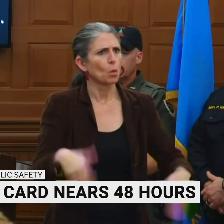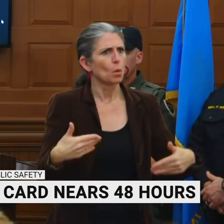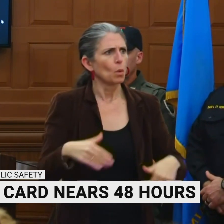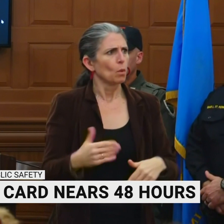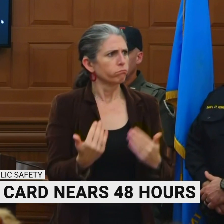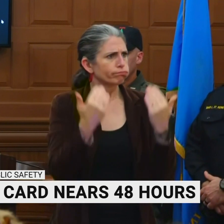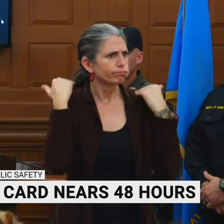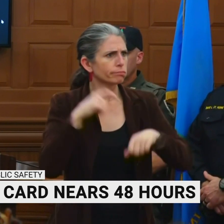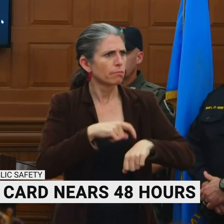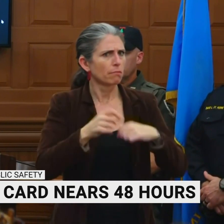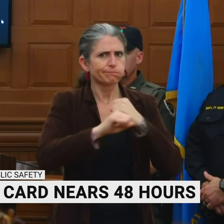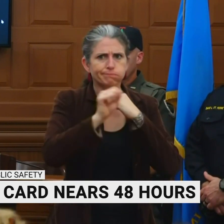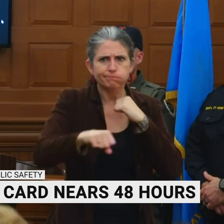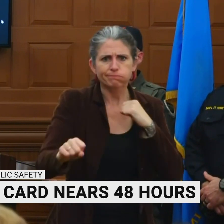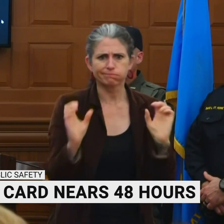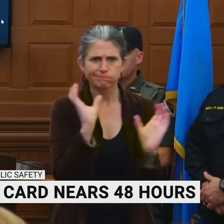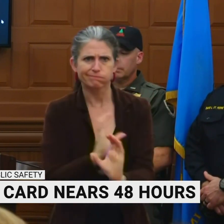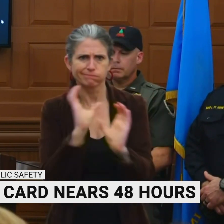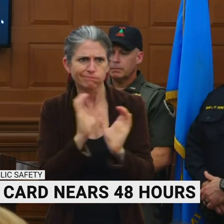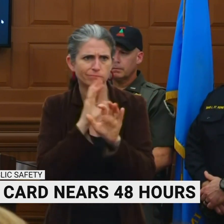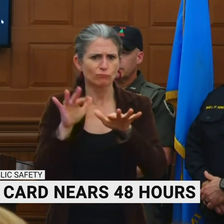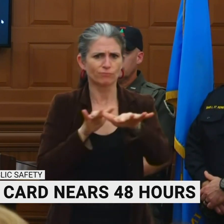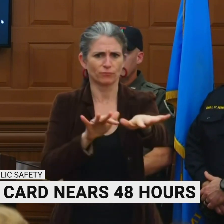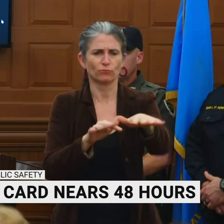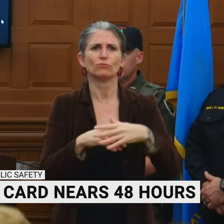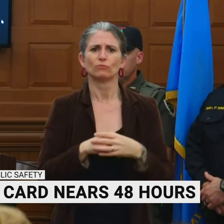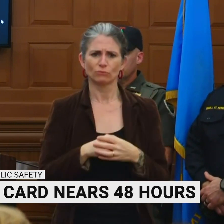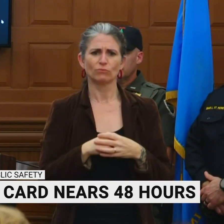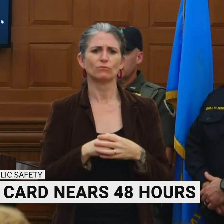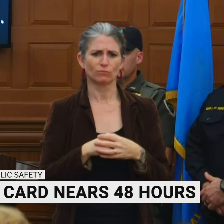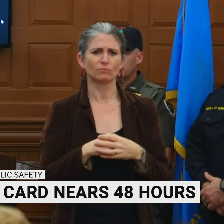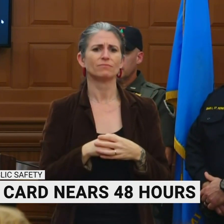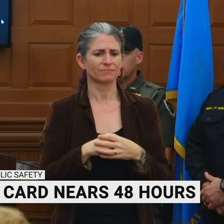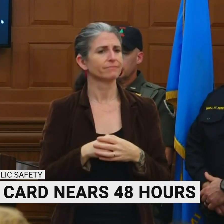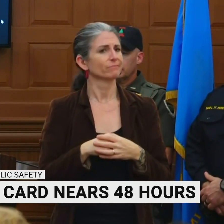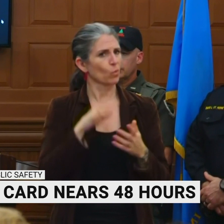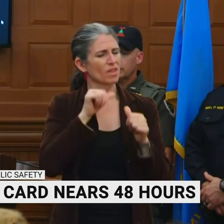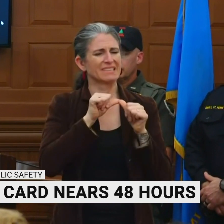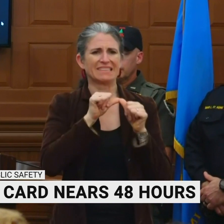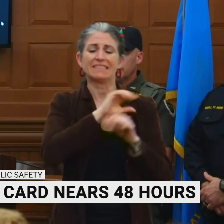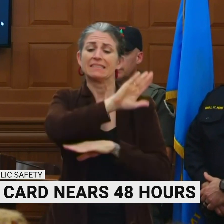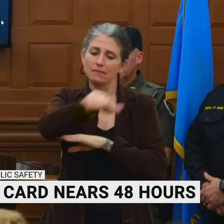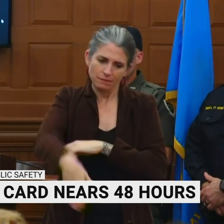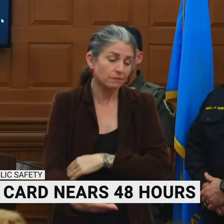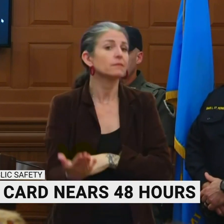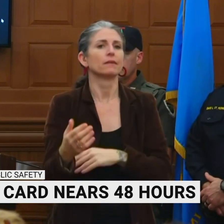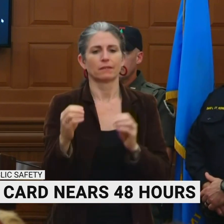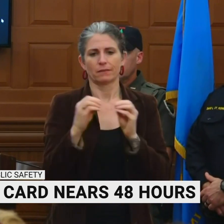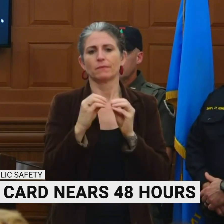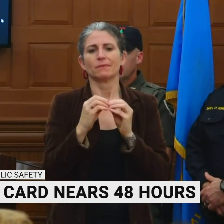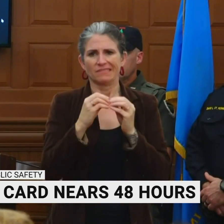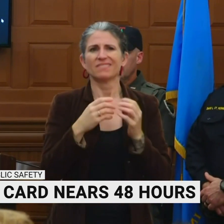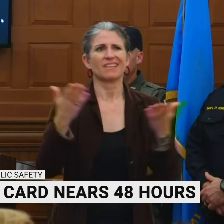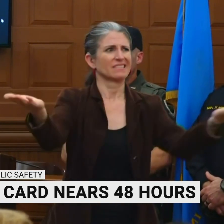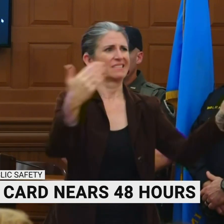I would be surprised if you ever saw divers in the water overall. But tomorrow, we'll have additional dive resources available to us from out of